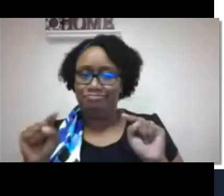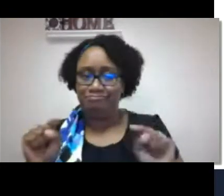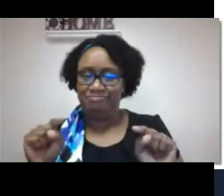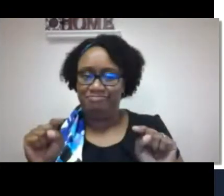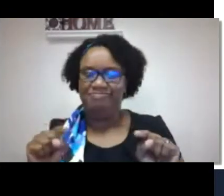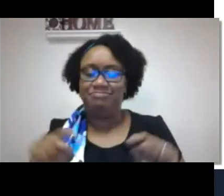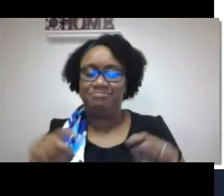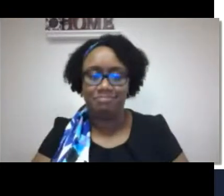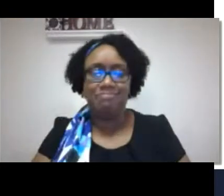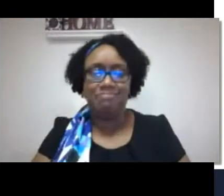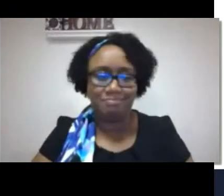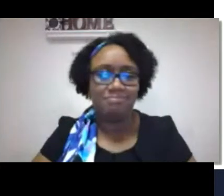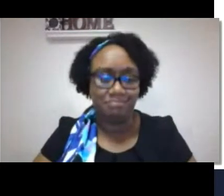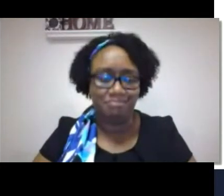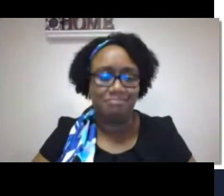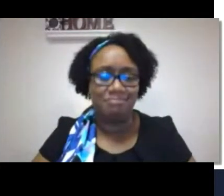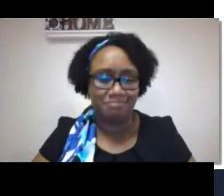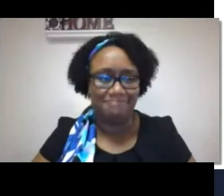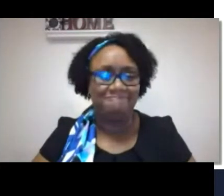People do.